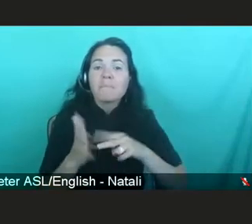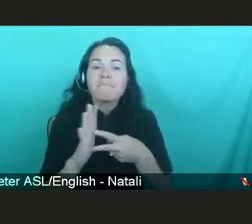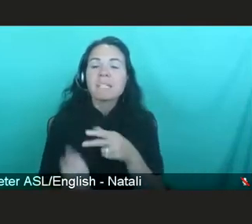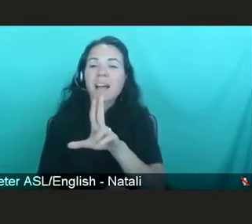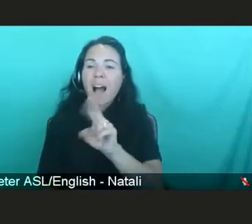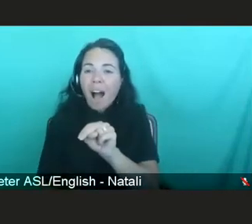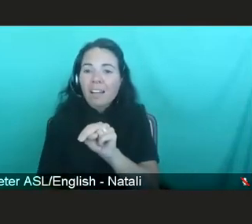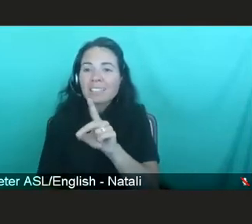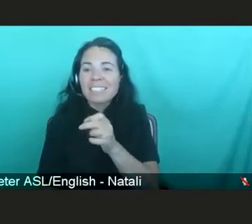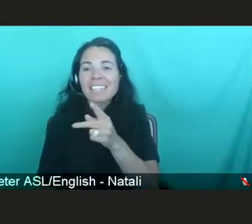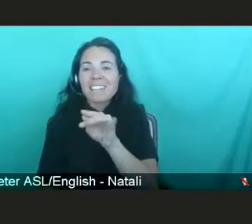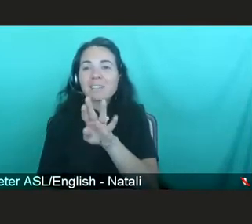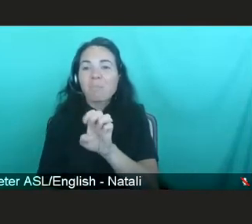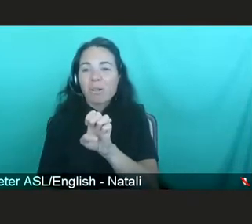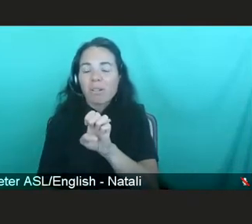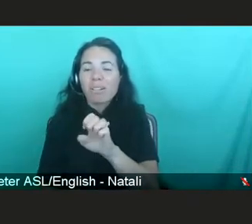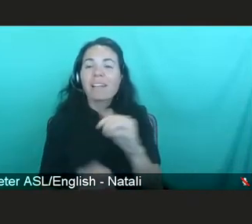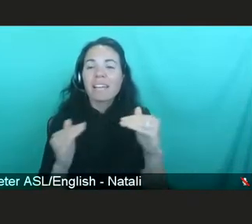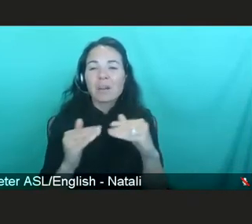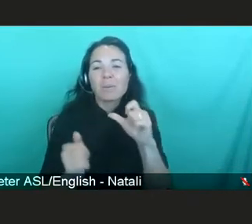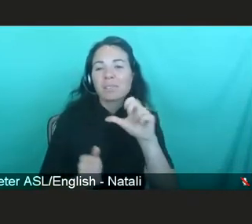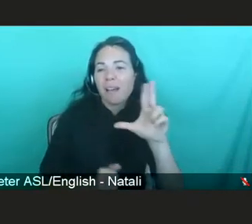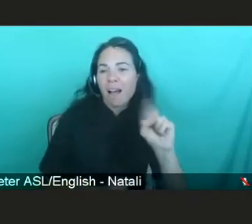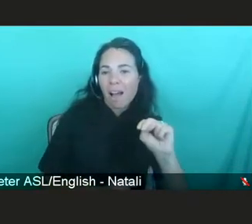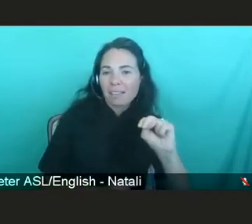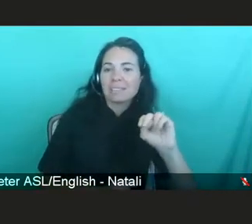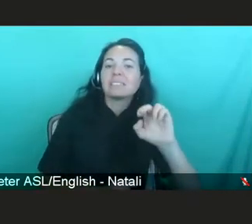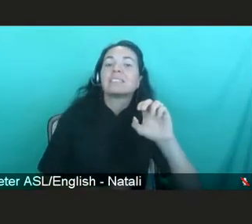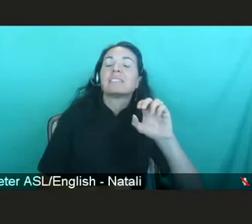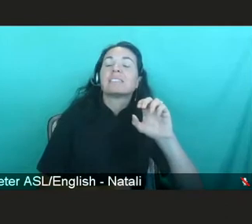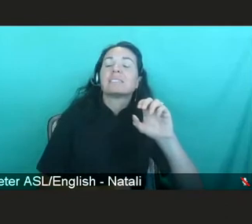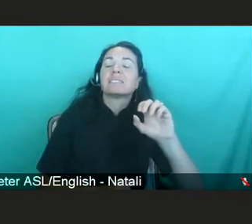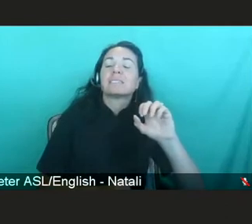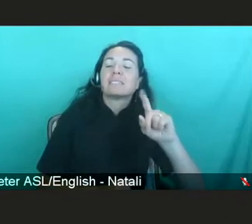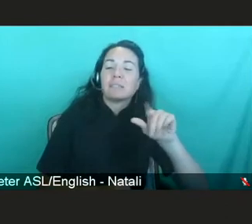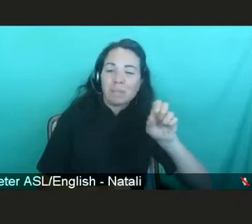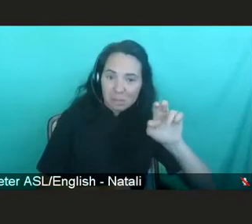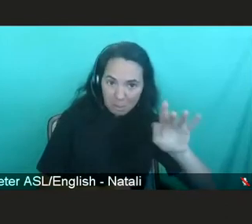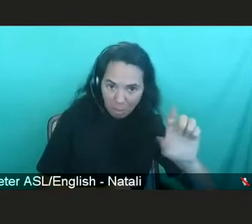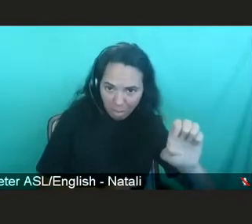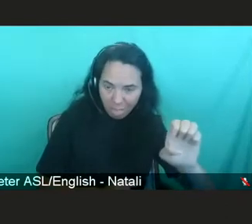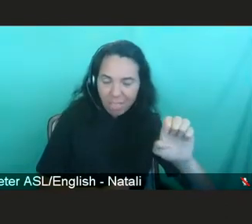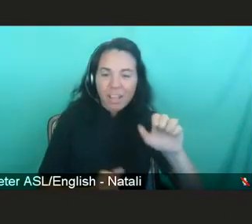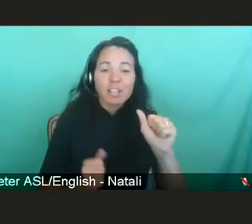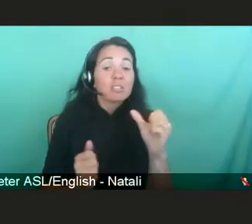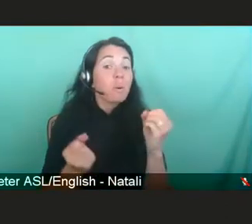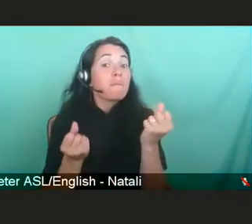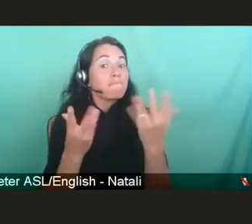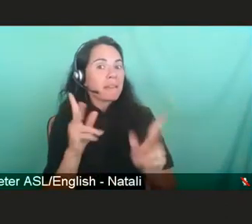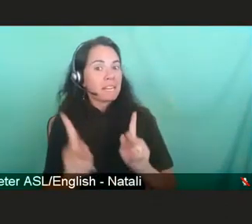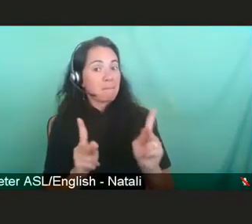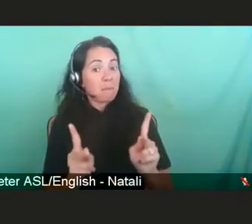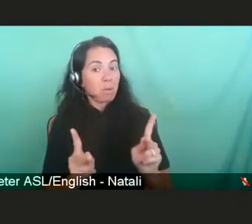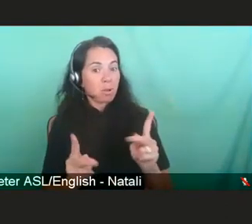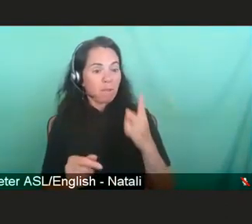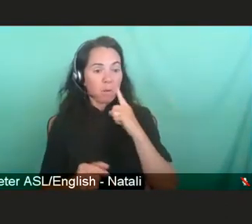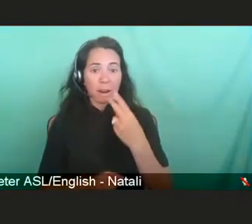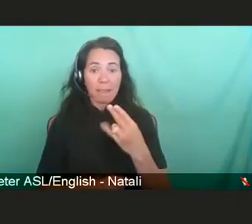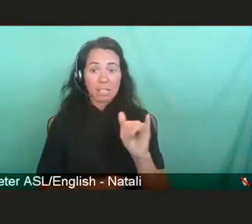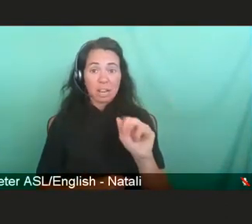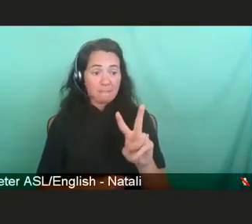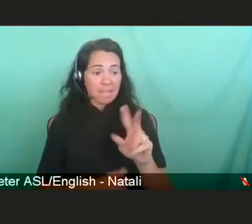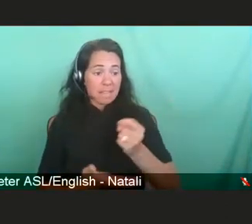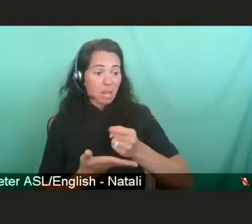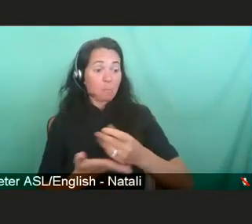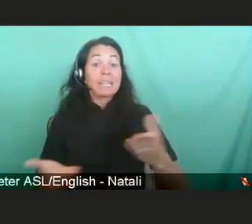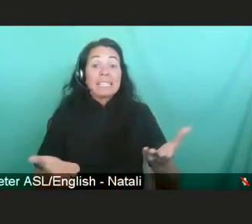of the people who played a huge role in development of anti-HIV therapy are here in Seattle. And Larry Corey is one of them who's been